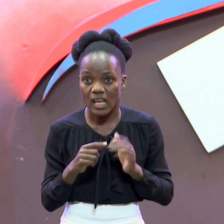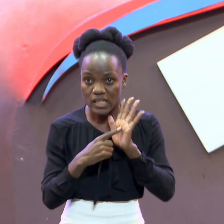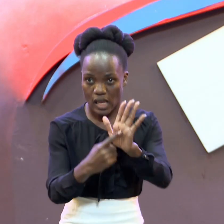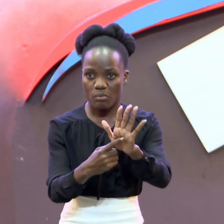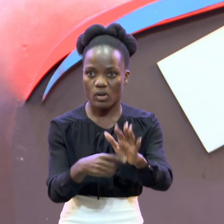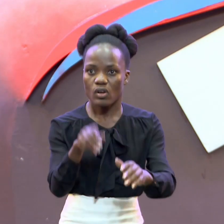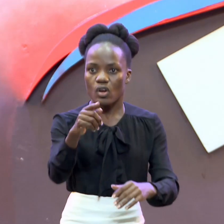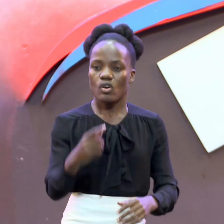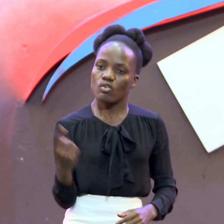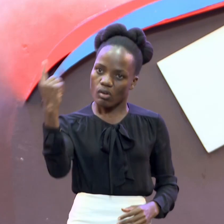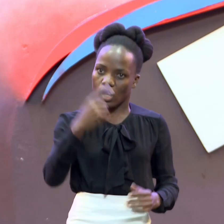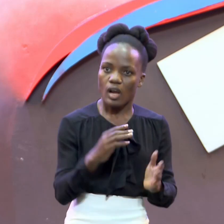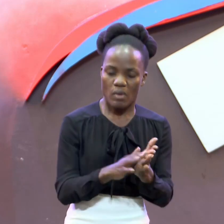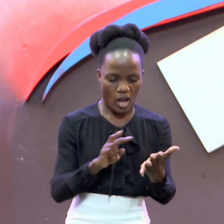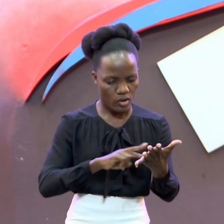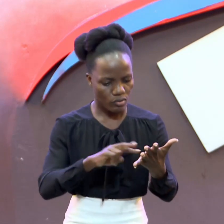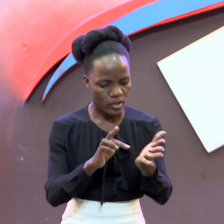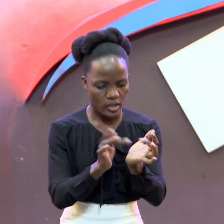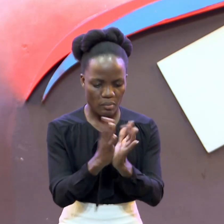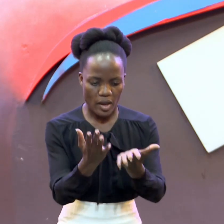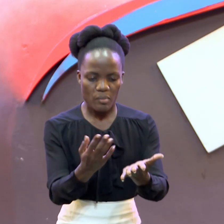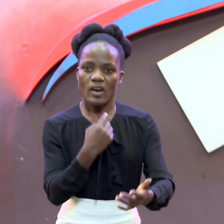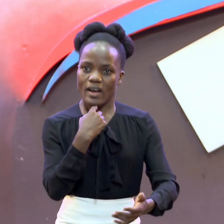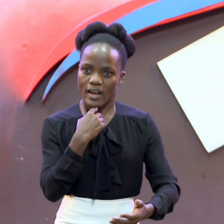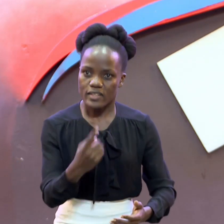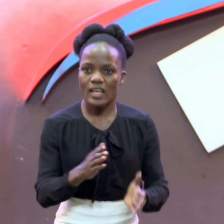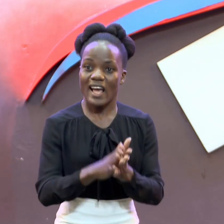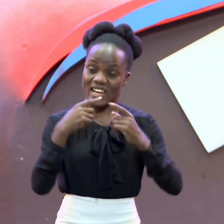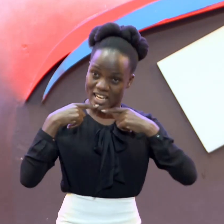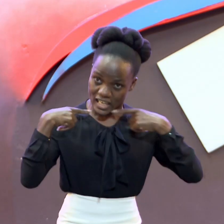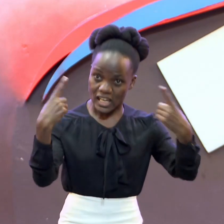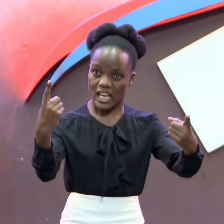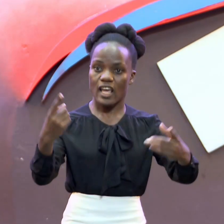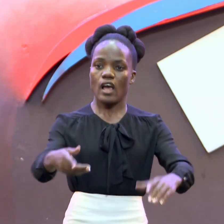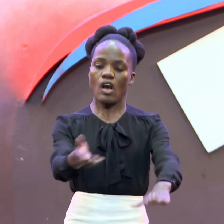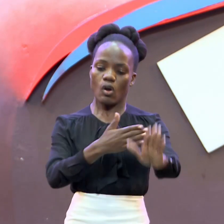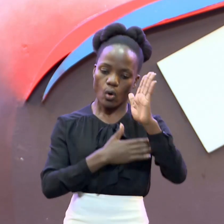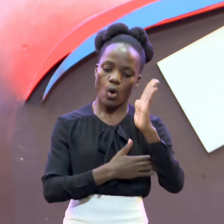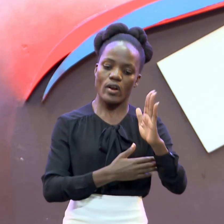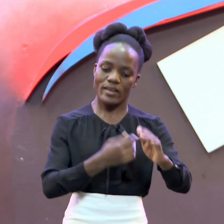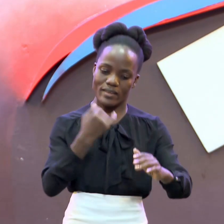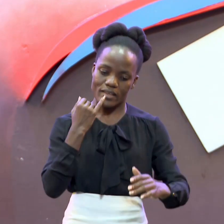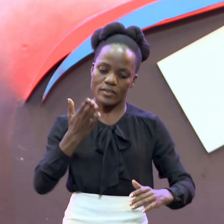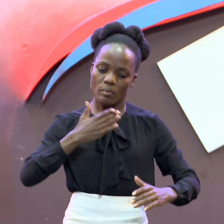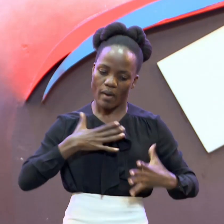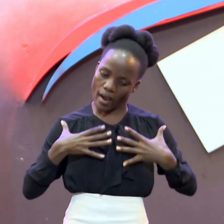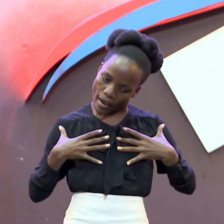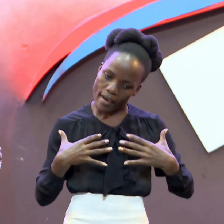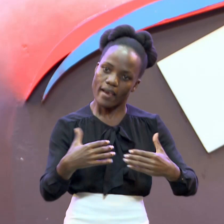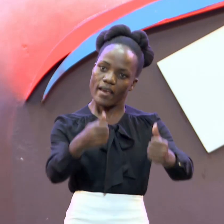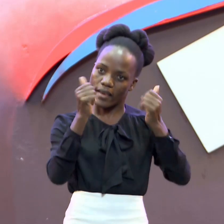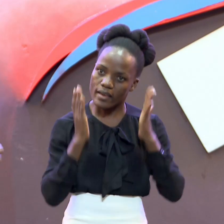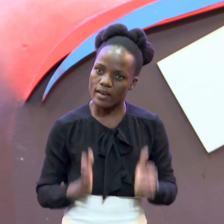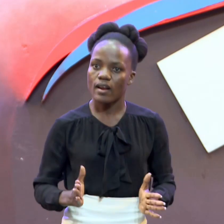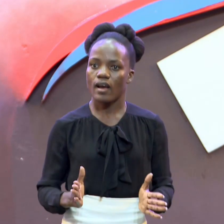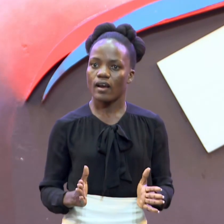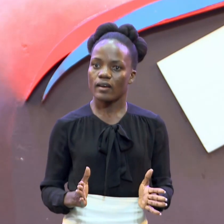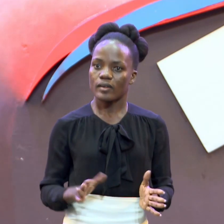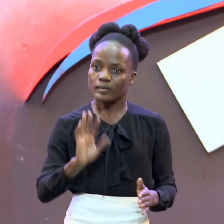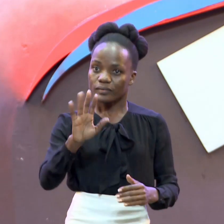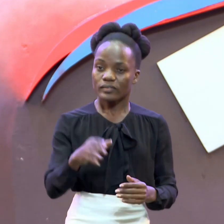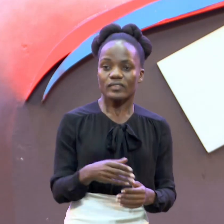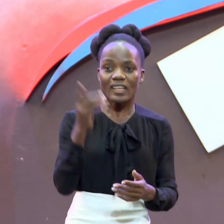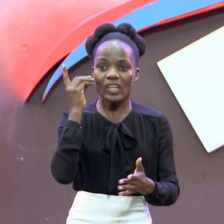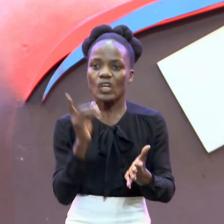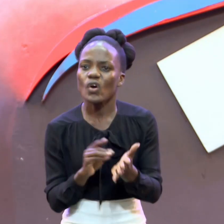God Is My Healer God Is My Healer Even When The Doctors Will Come And Bring All Sorts Of